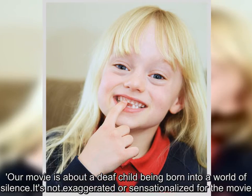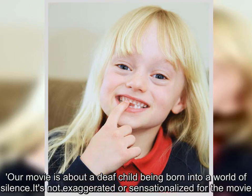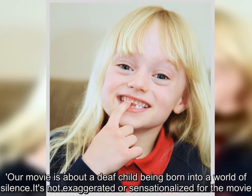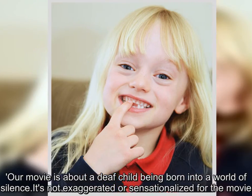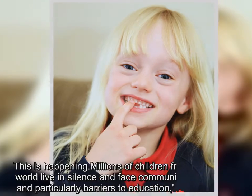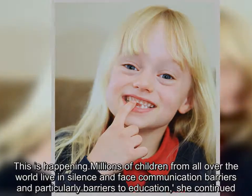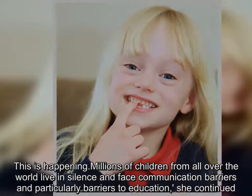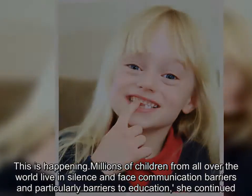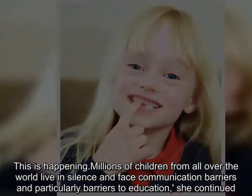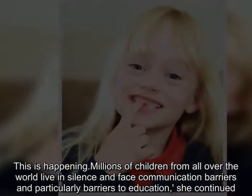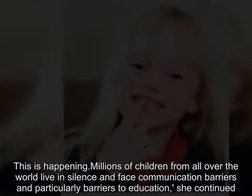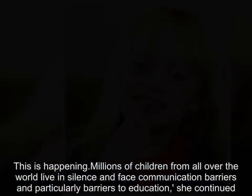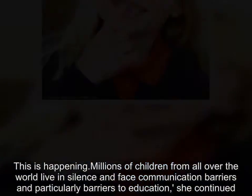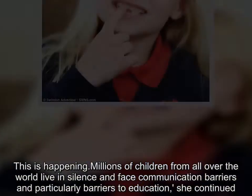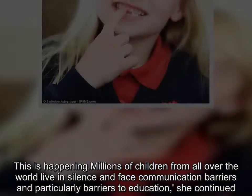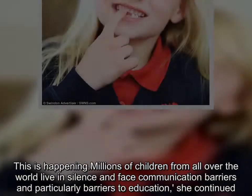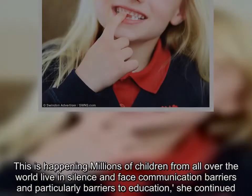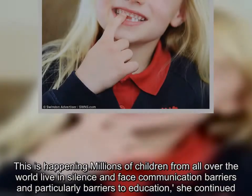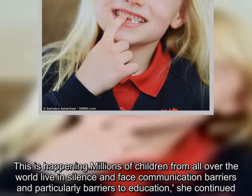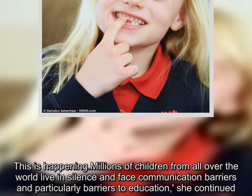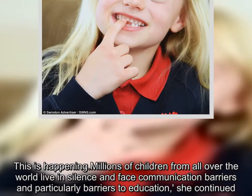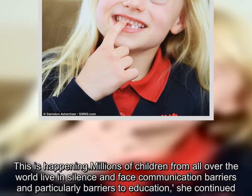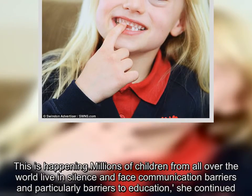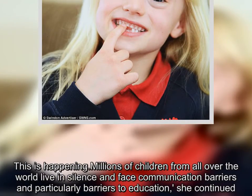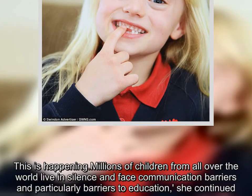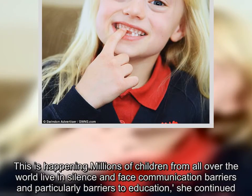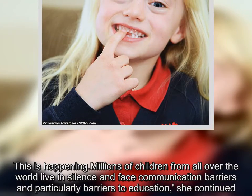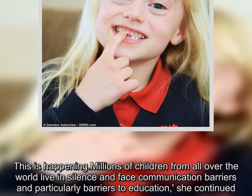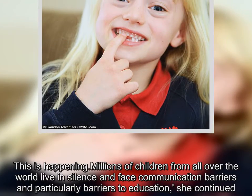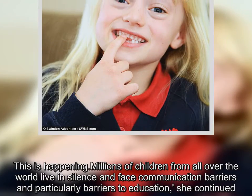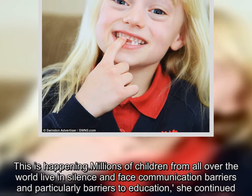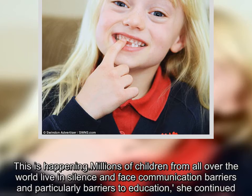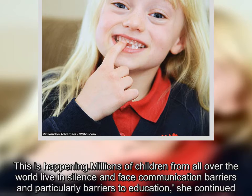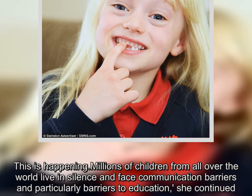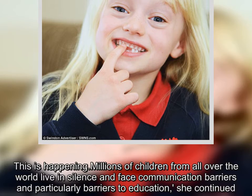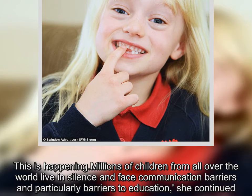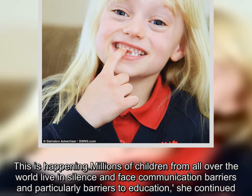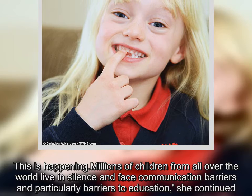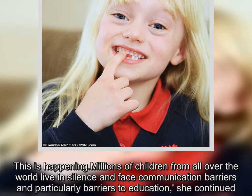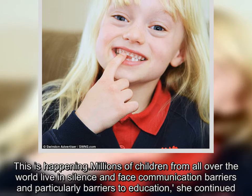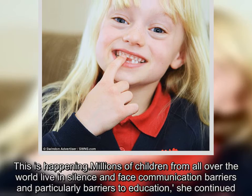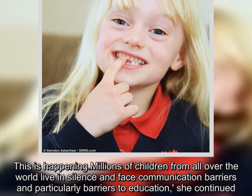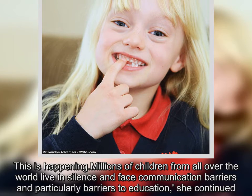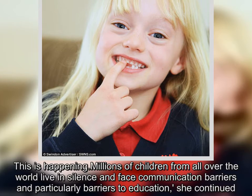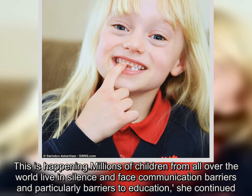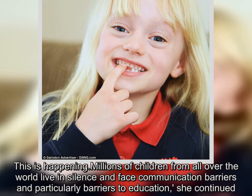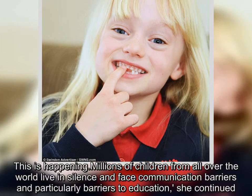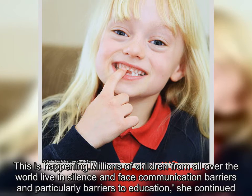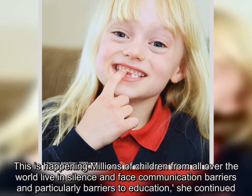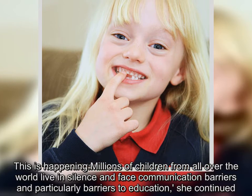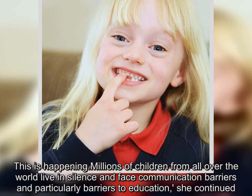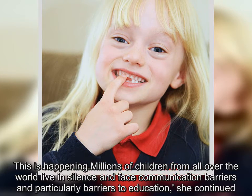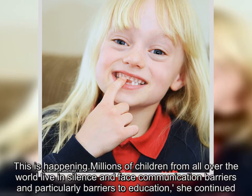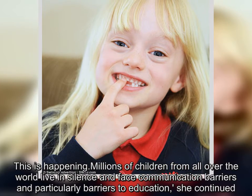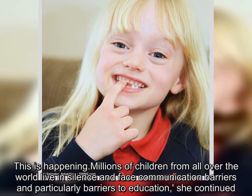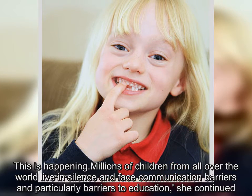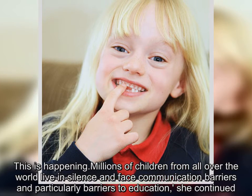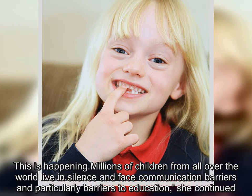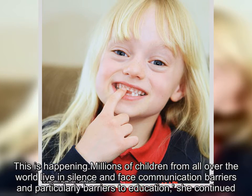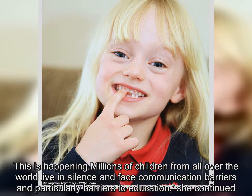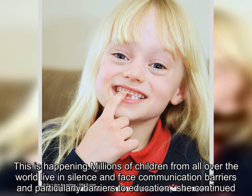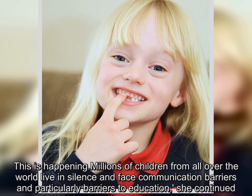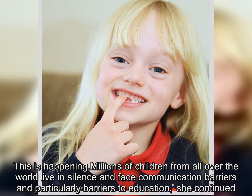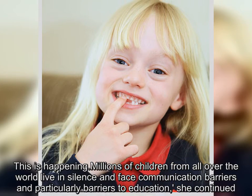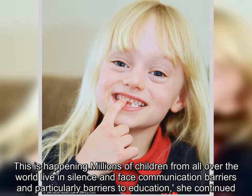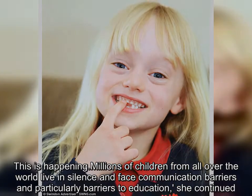This is happening.Millions of children from all over the world live in silence and face communication barriers and particularly